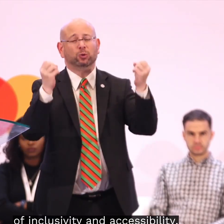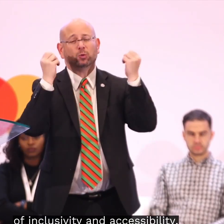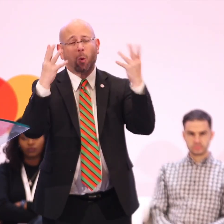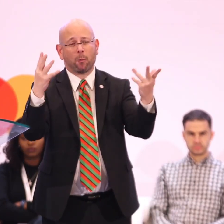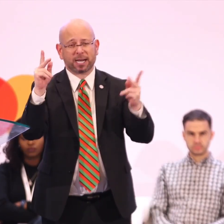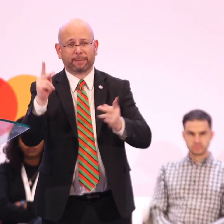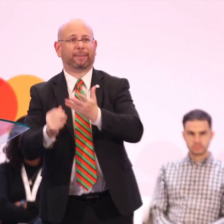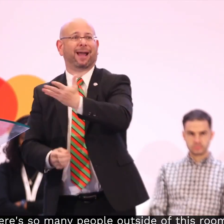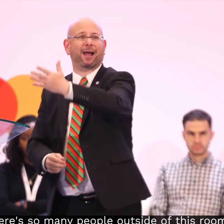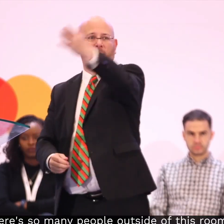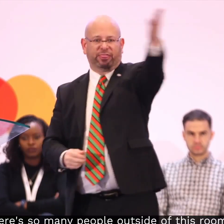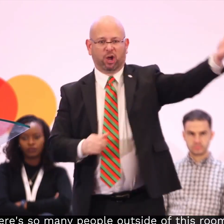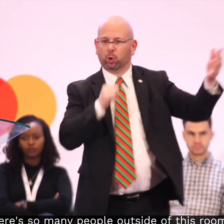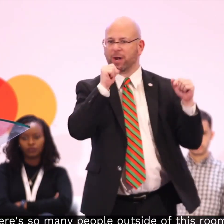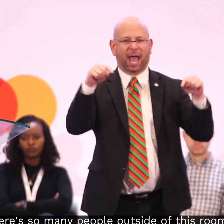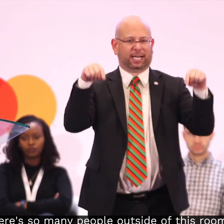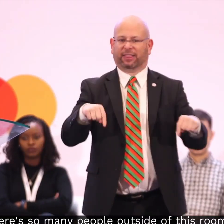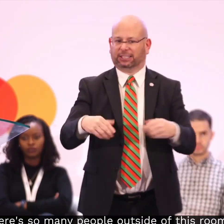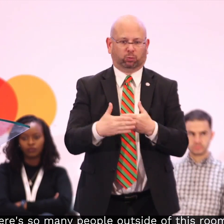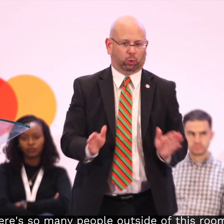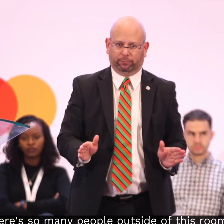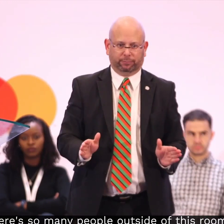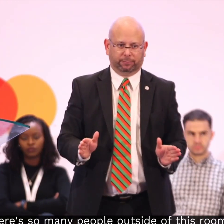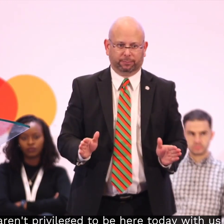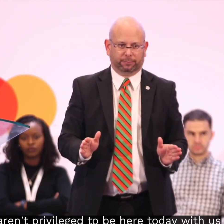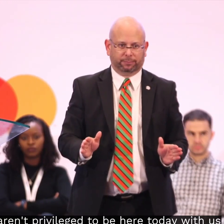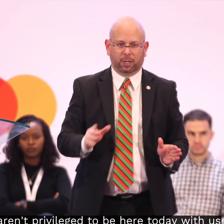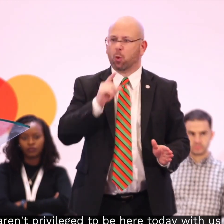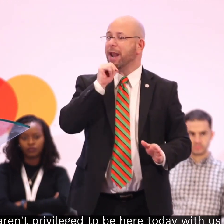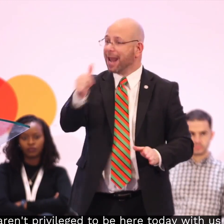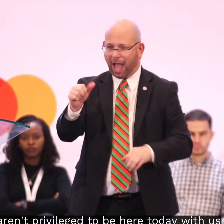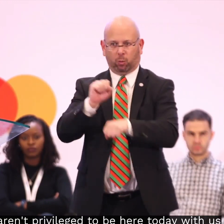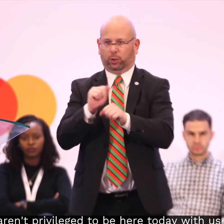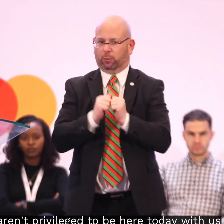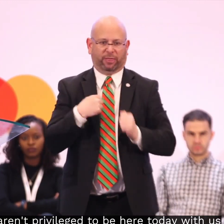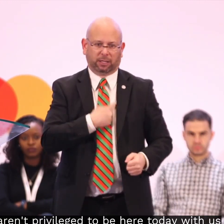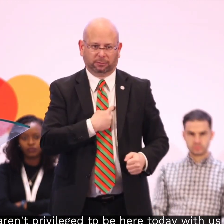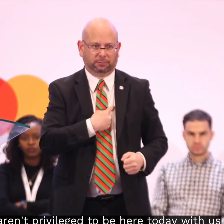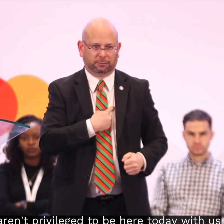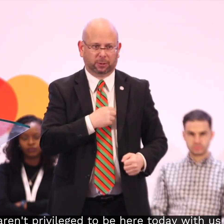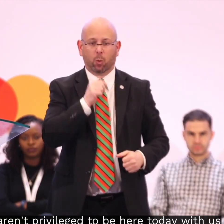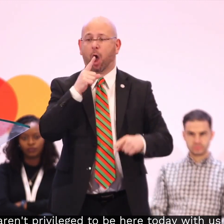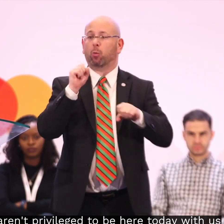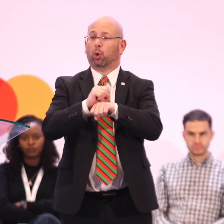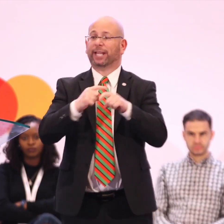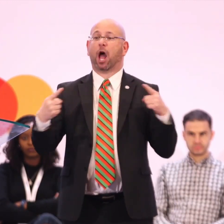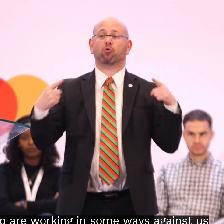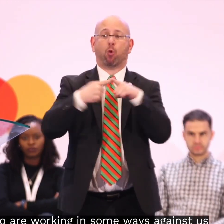But there's so many people outside of this room that aren't privileged to be here today with us who are